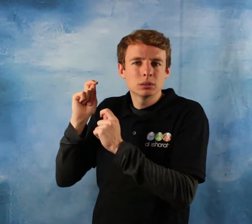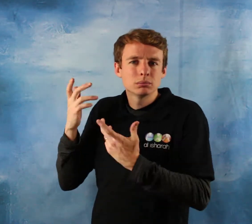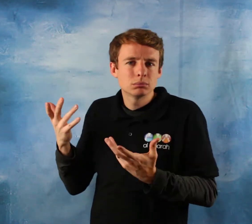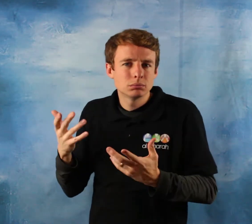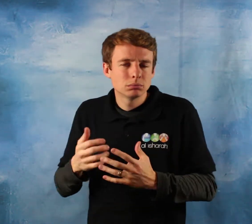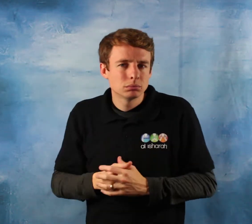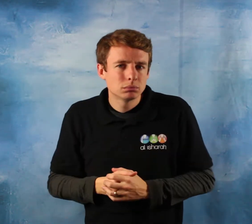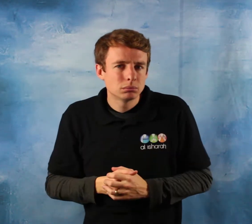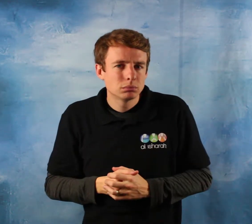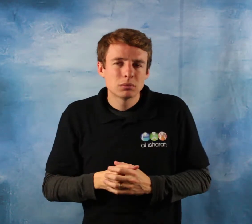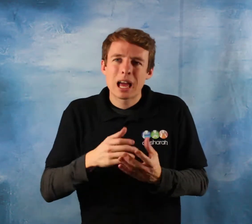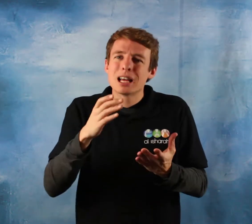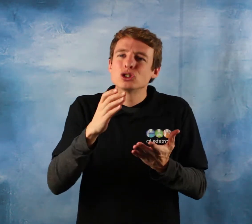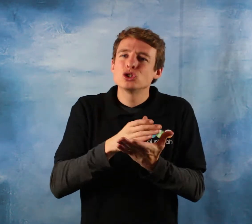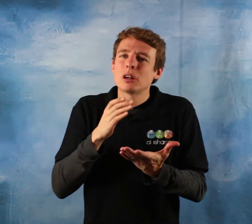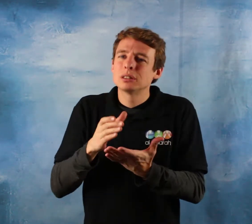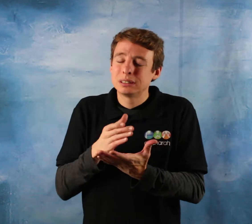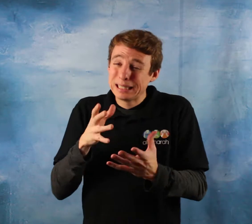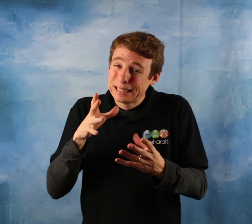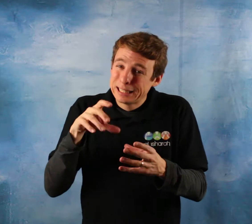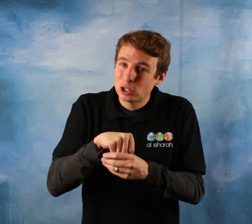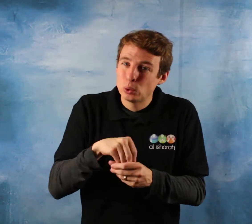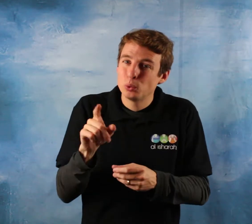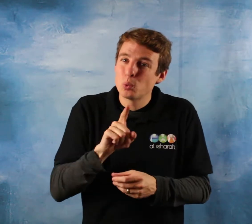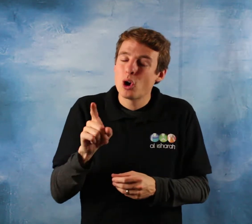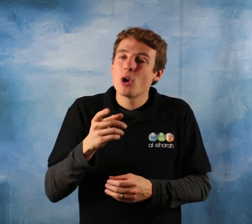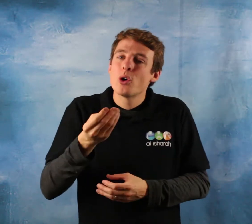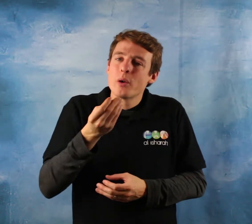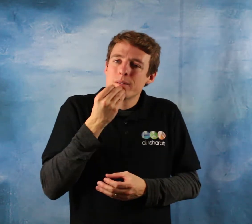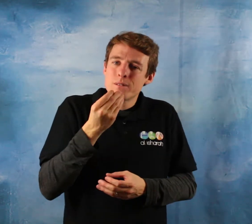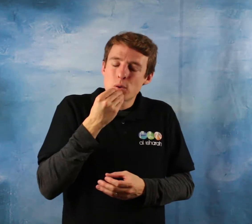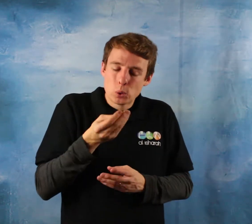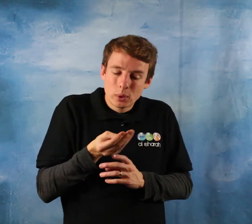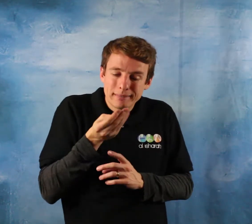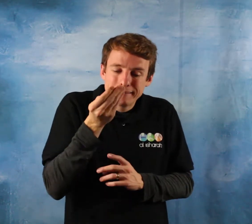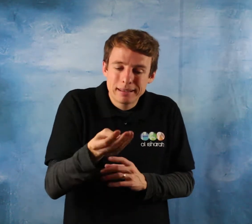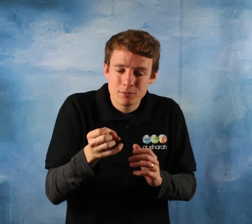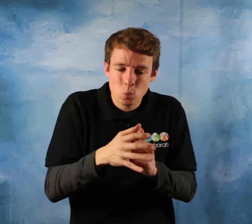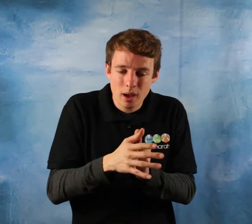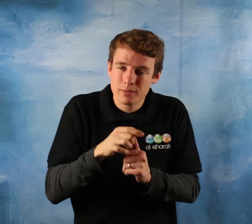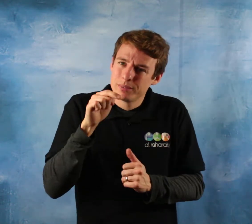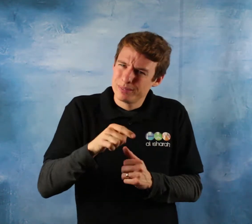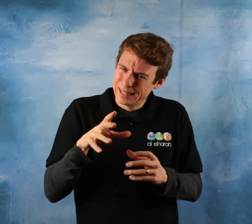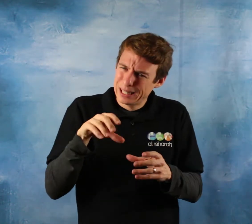put in your mouth in your wife's mouth there is charity in that my dear respected brothers and sisters